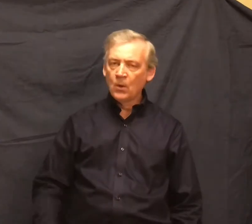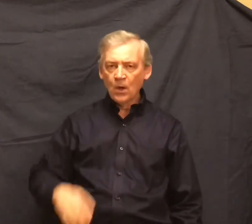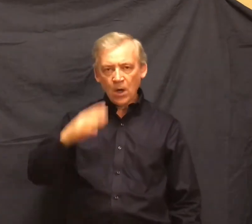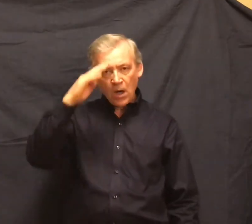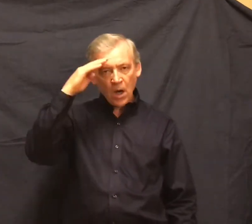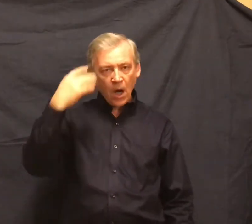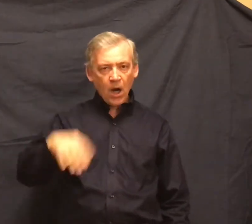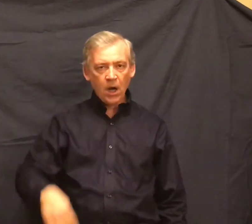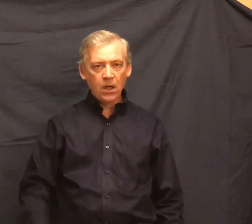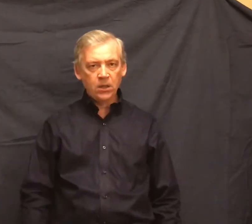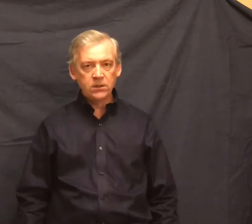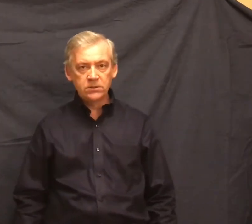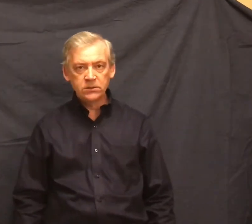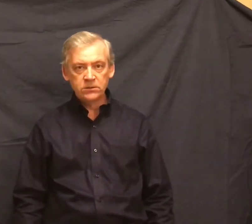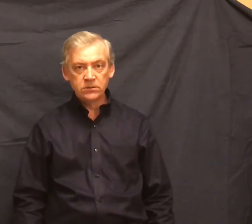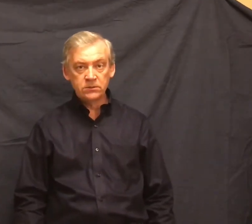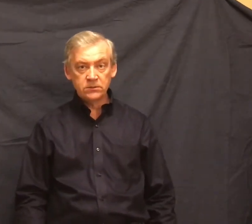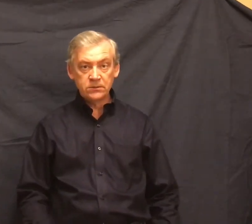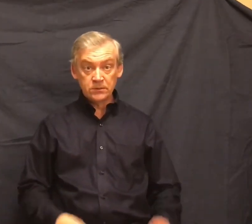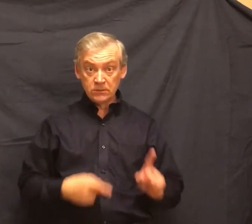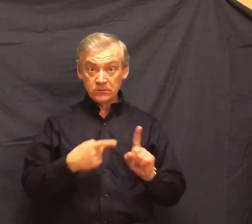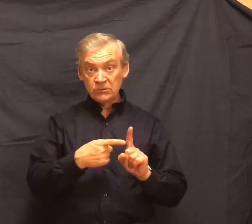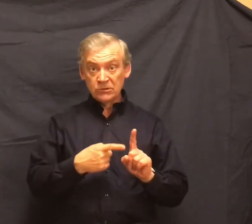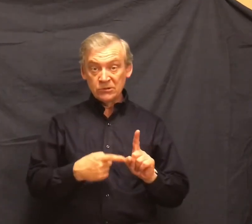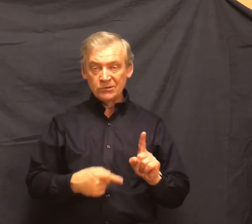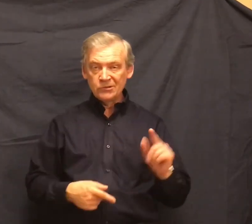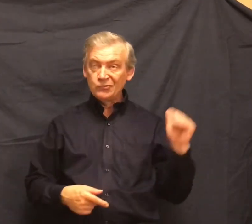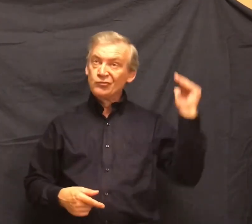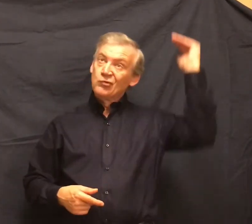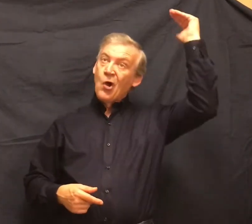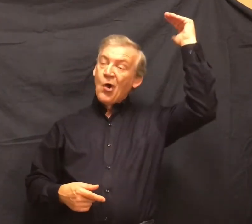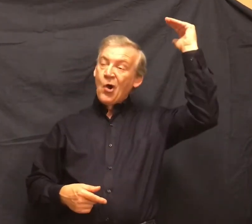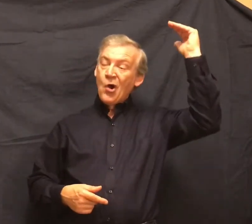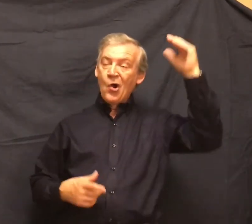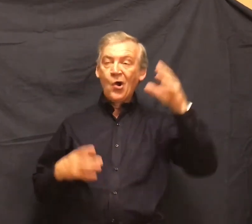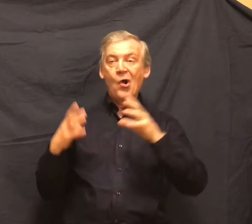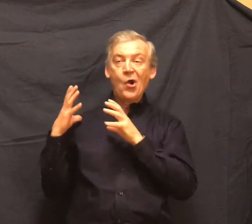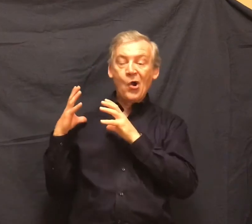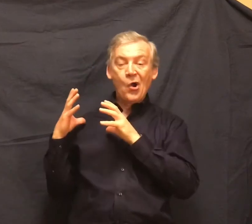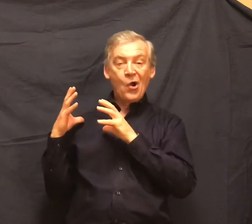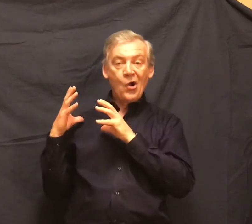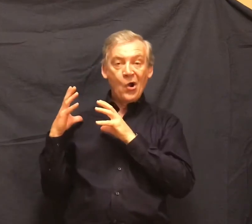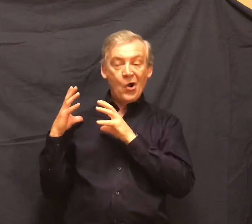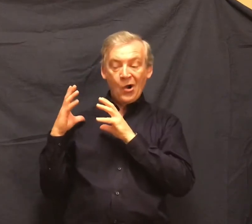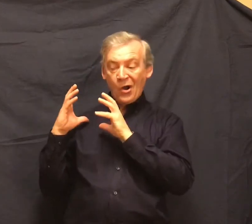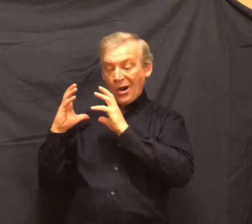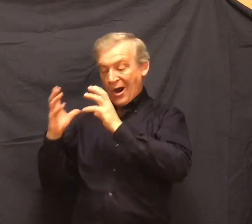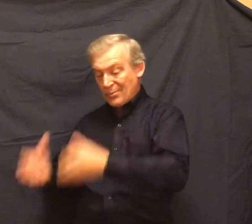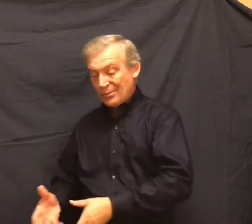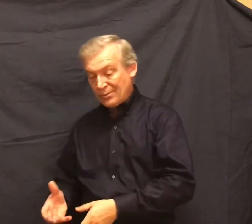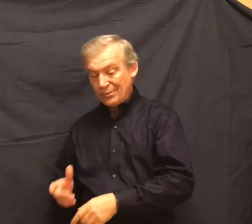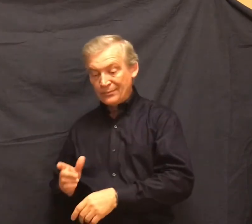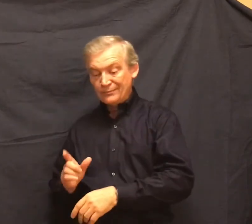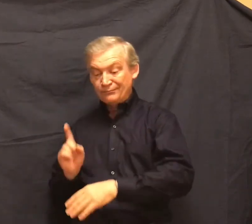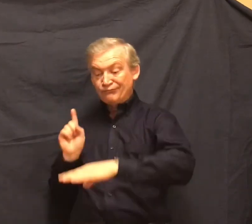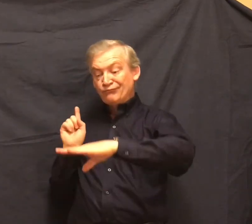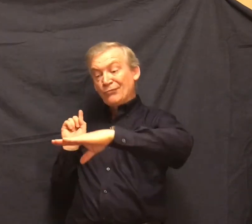His huge companion dropped his blankets and flung himself down and drank from the surface of the green pool.